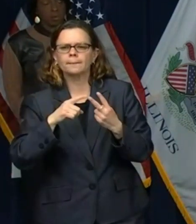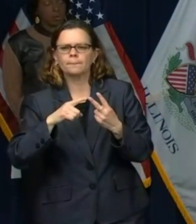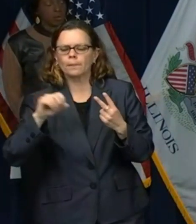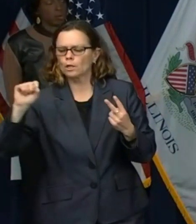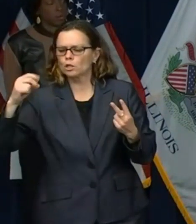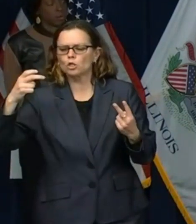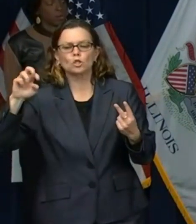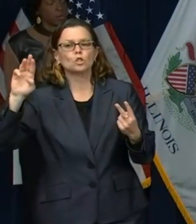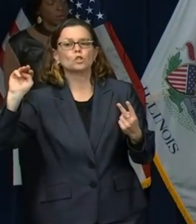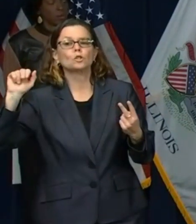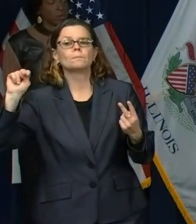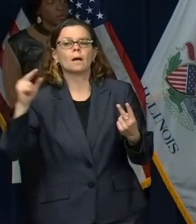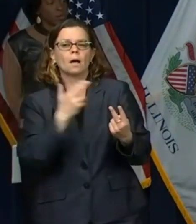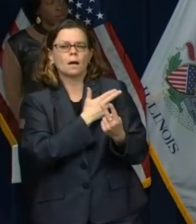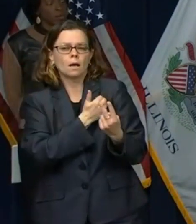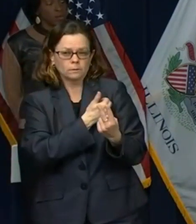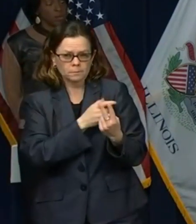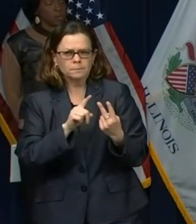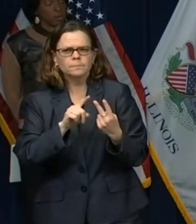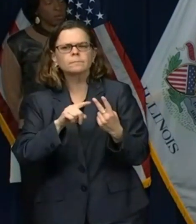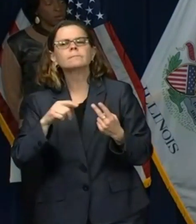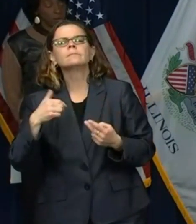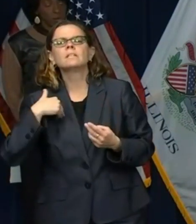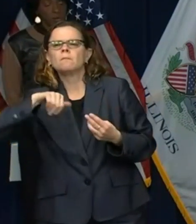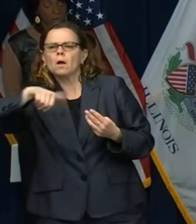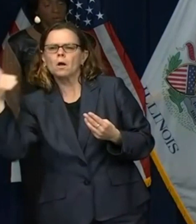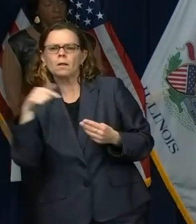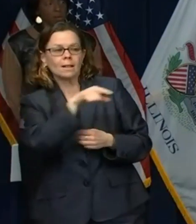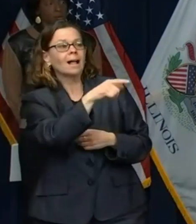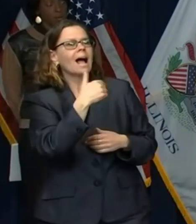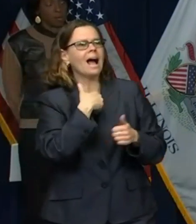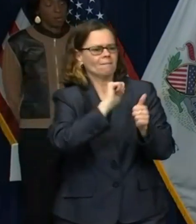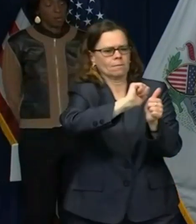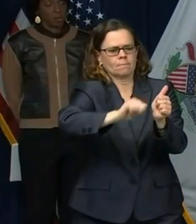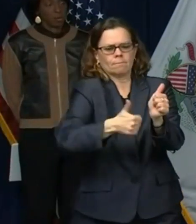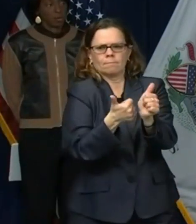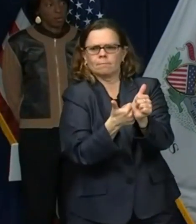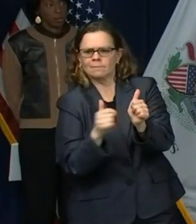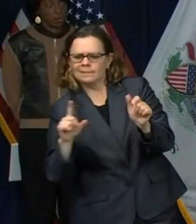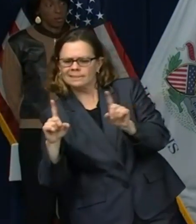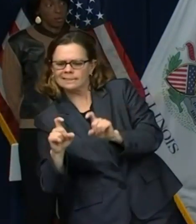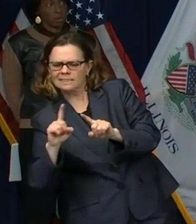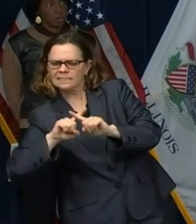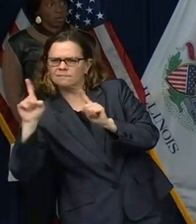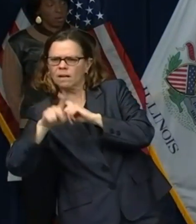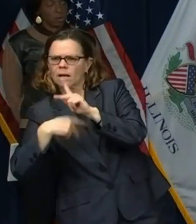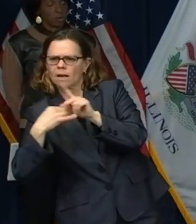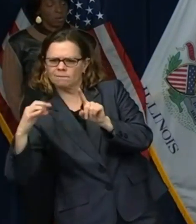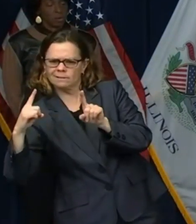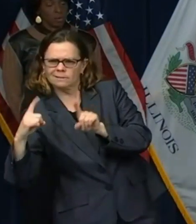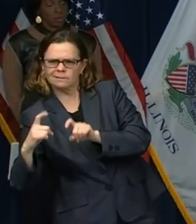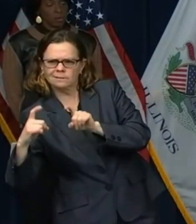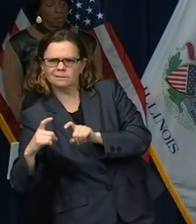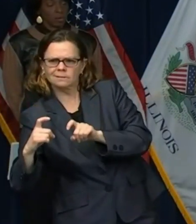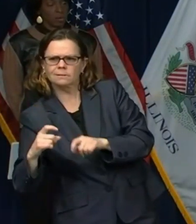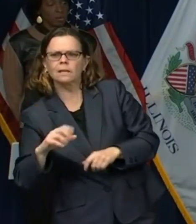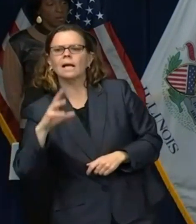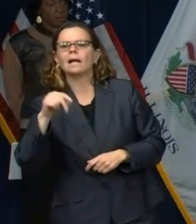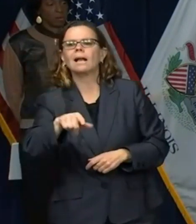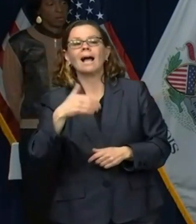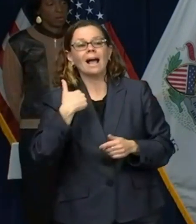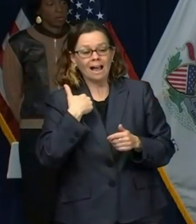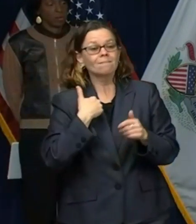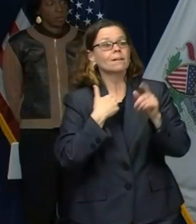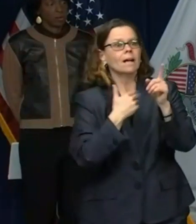So we have, with the help of the Army Corps of Engineers, and I think I've said this many times, just what an amazing job they've done. With the help